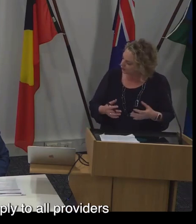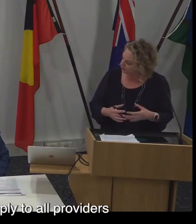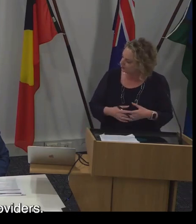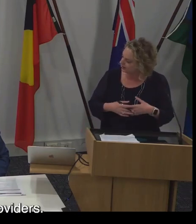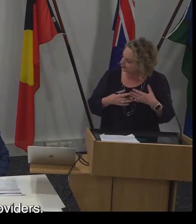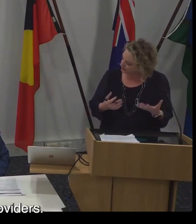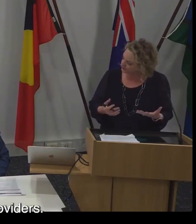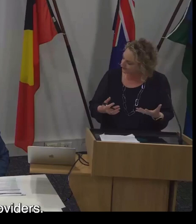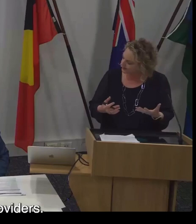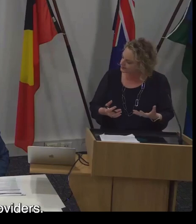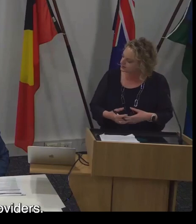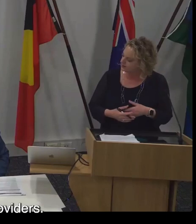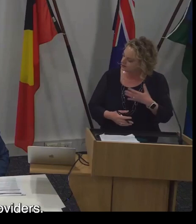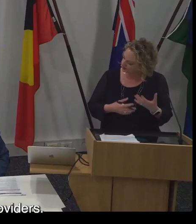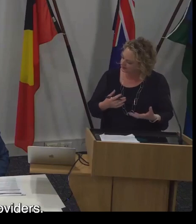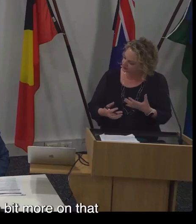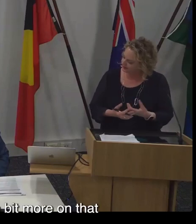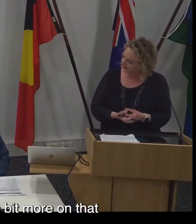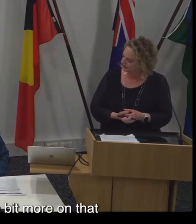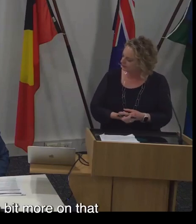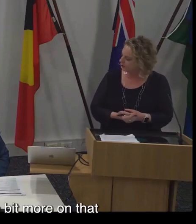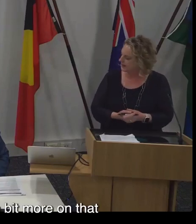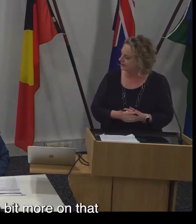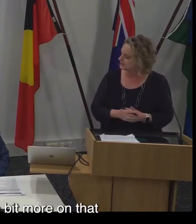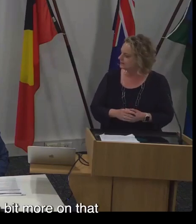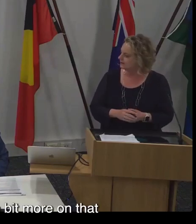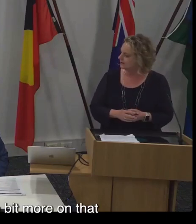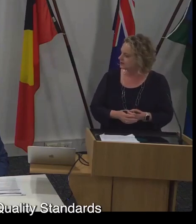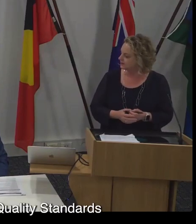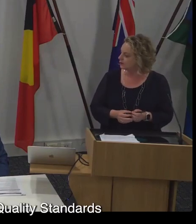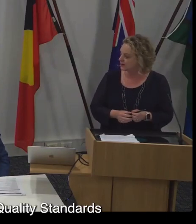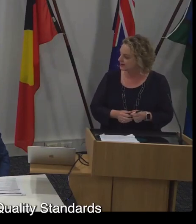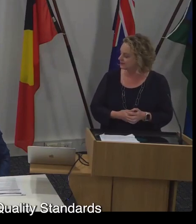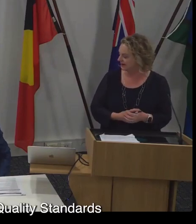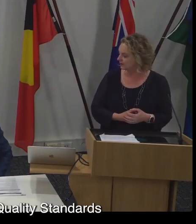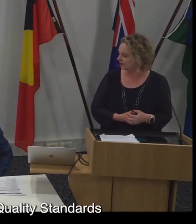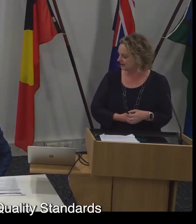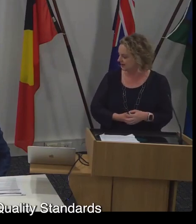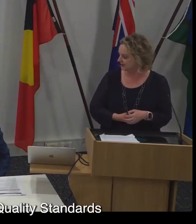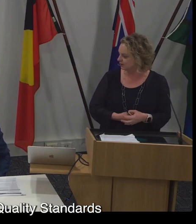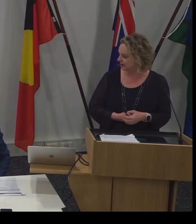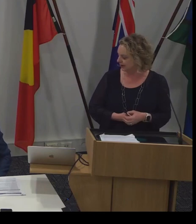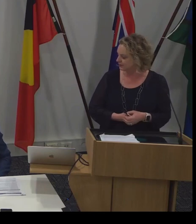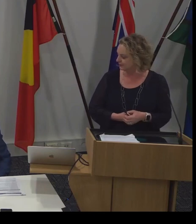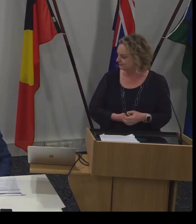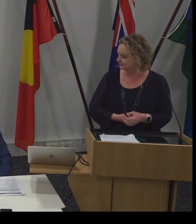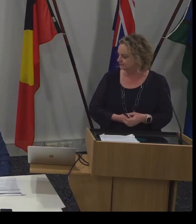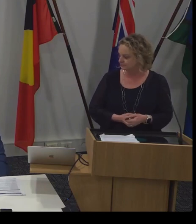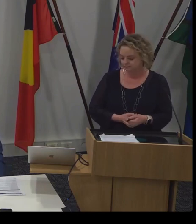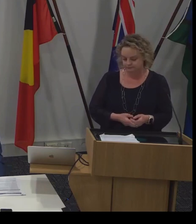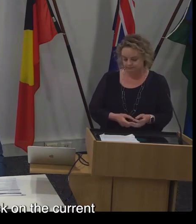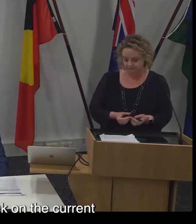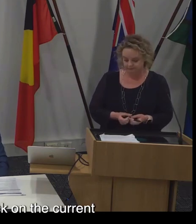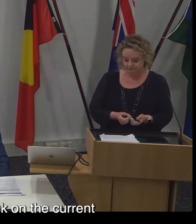providers, but will apply to most providers. Do you want to extrapolate a little bit more on that in terms of who it's expected the quality standards would apply to?